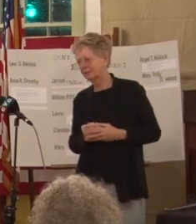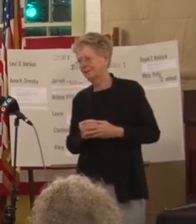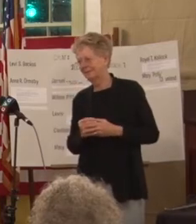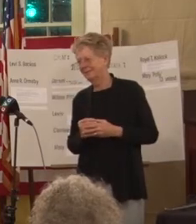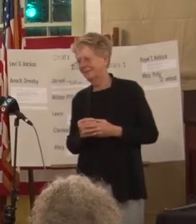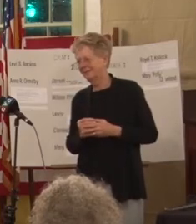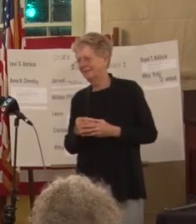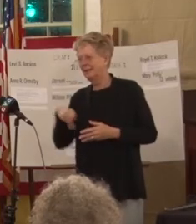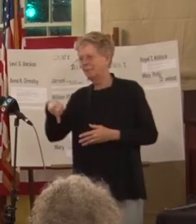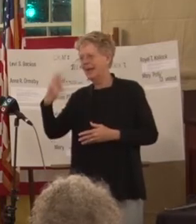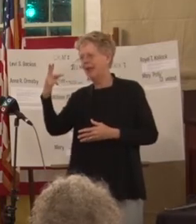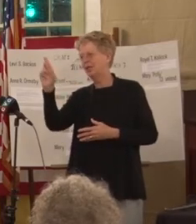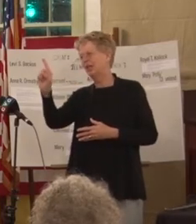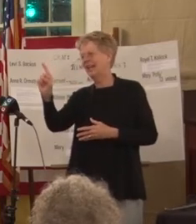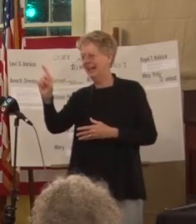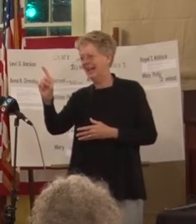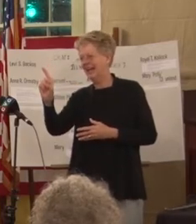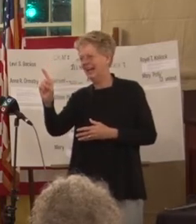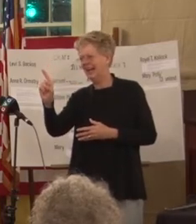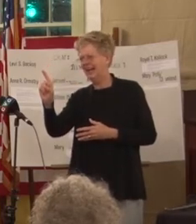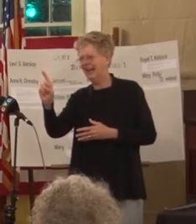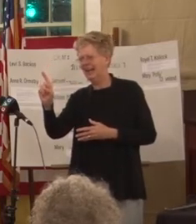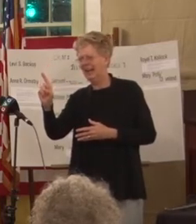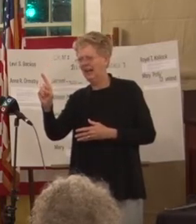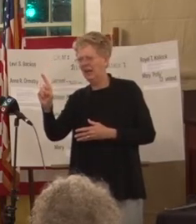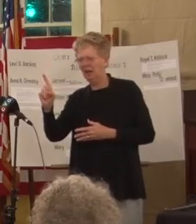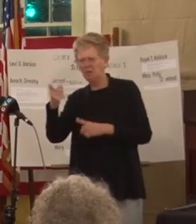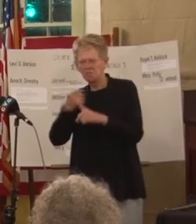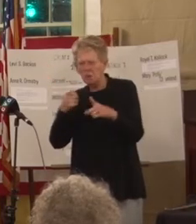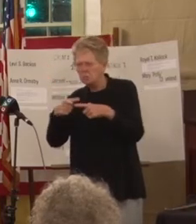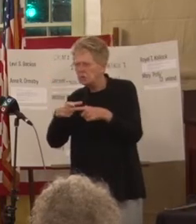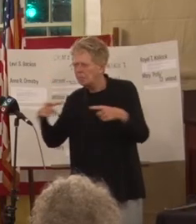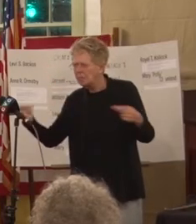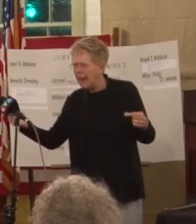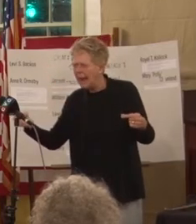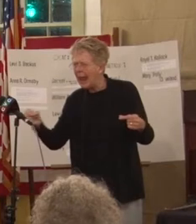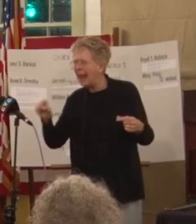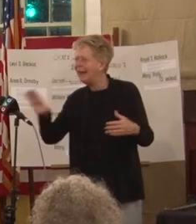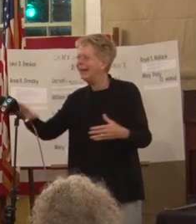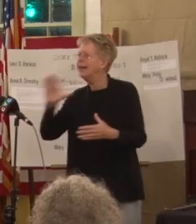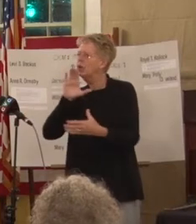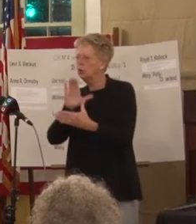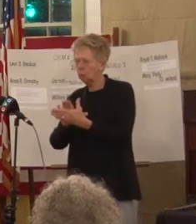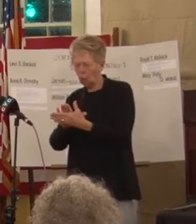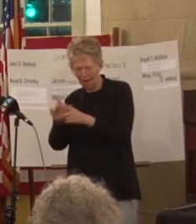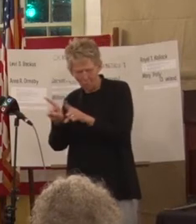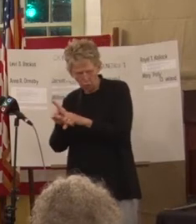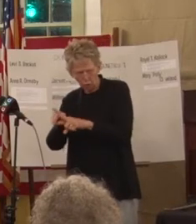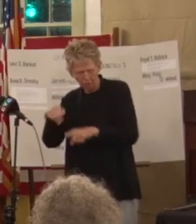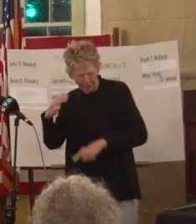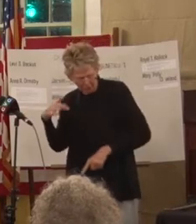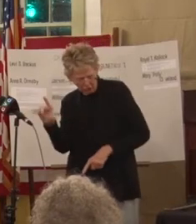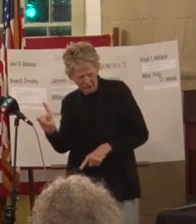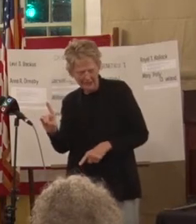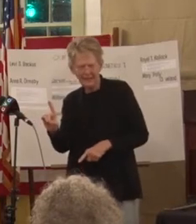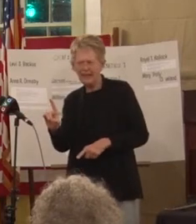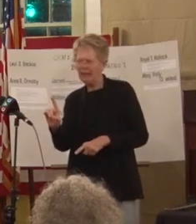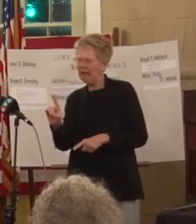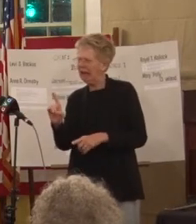PhD in I think linguistics from Japan his wife was also a PhD in psychology I